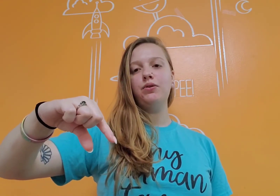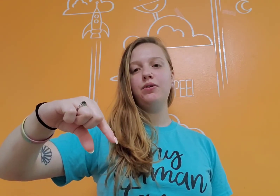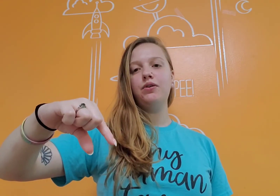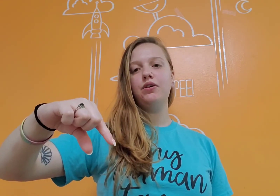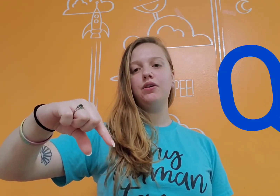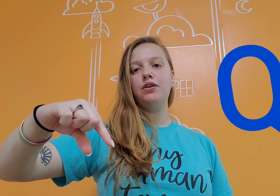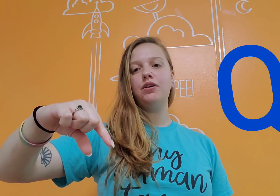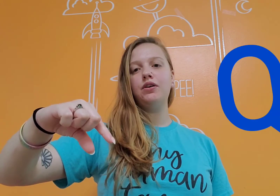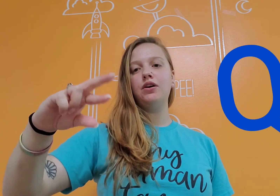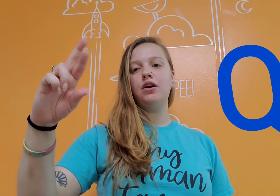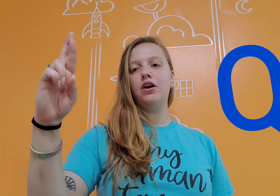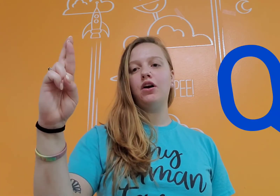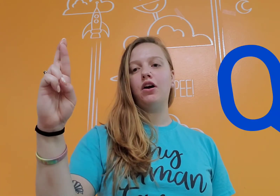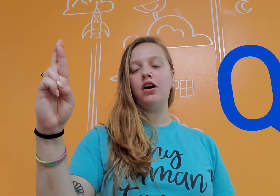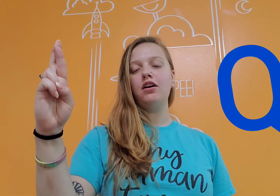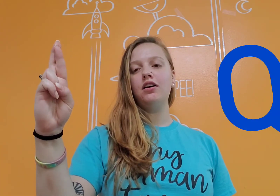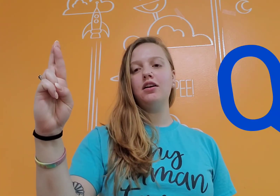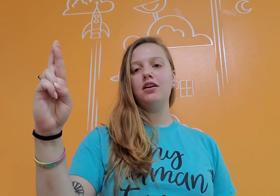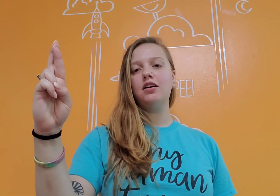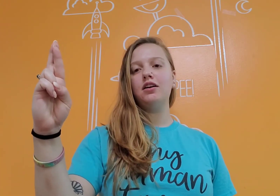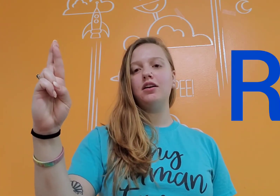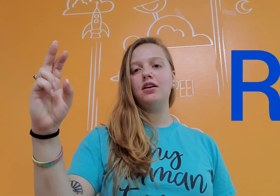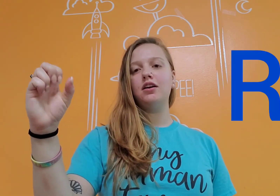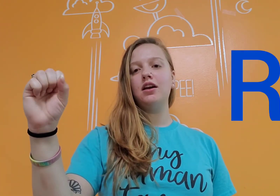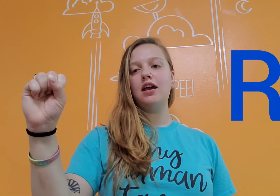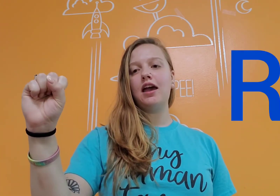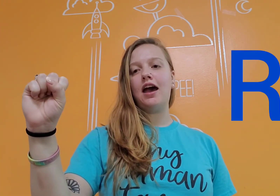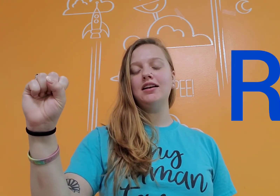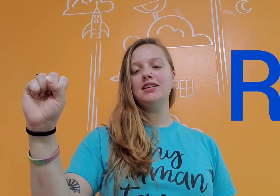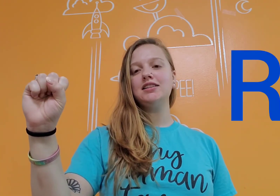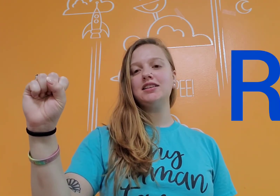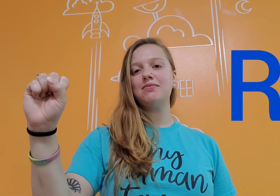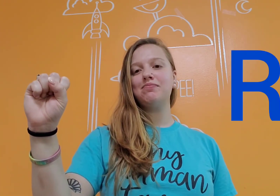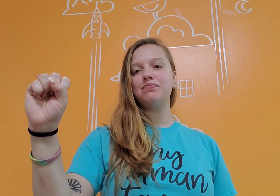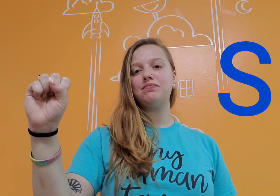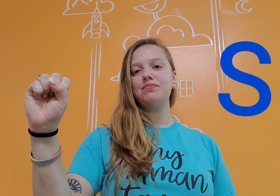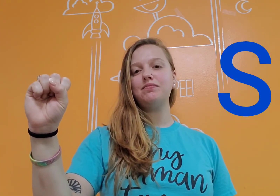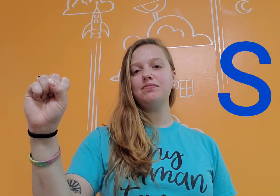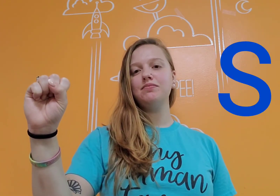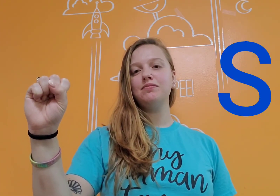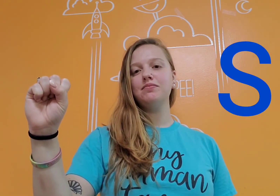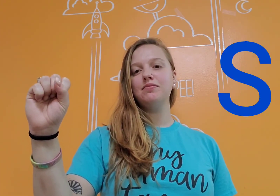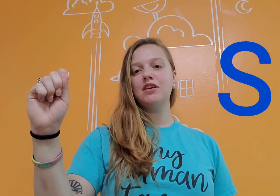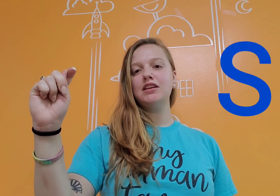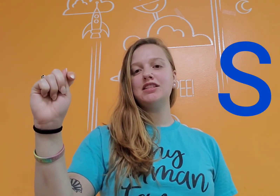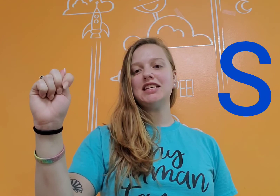R, S, T,